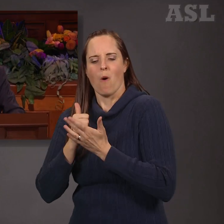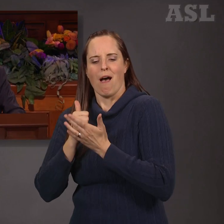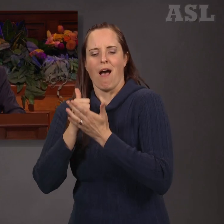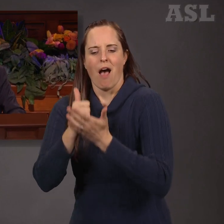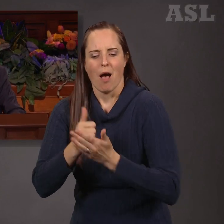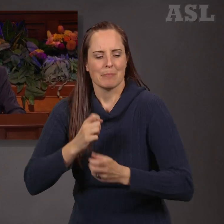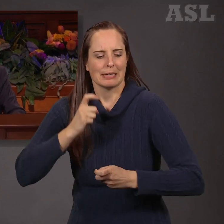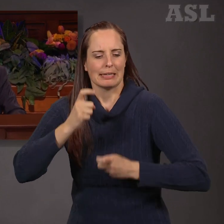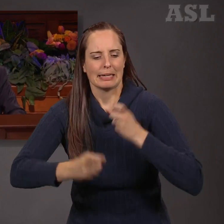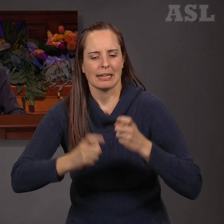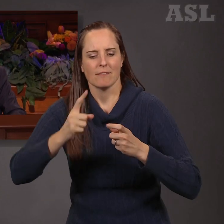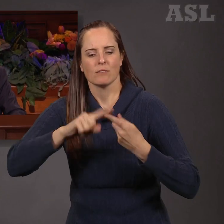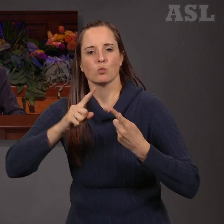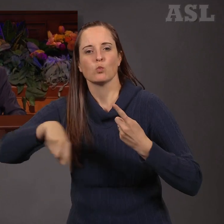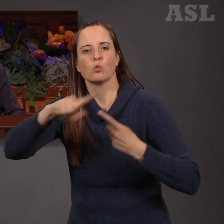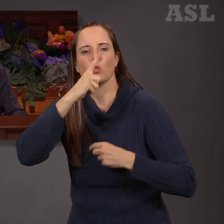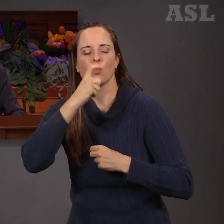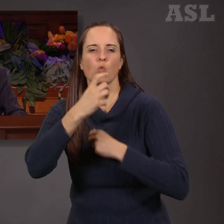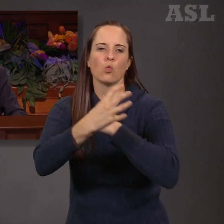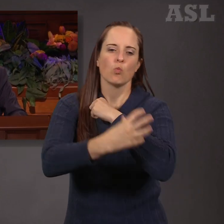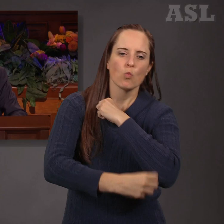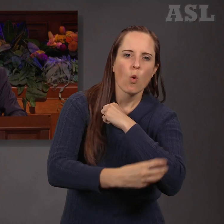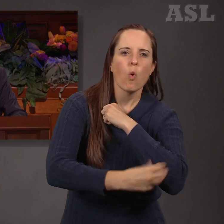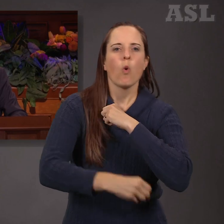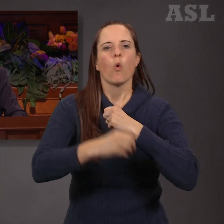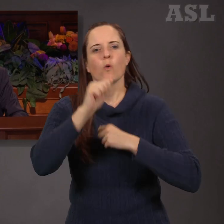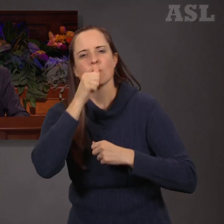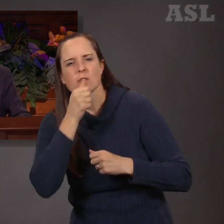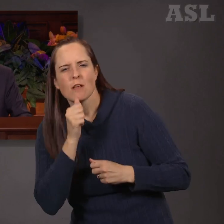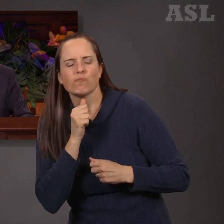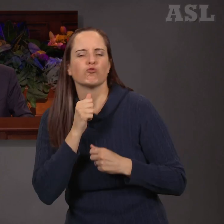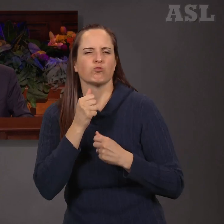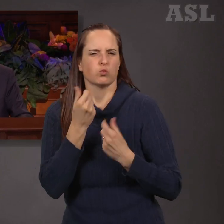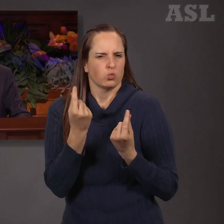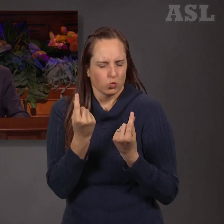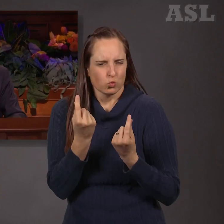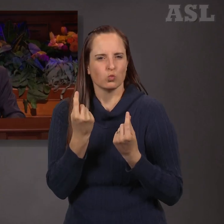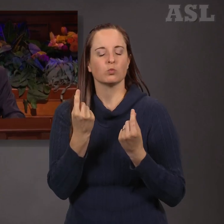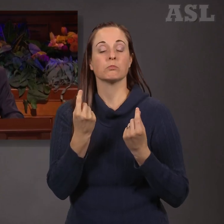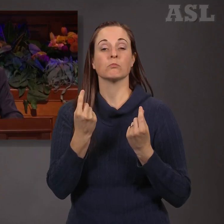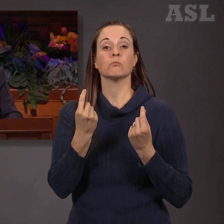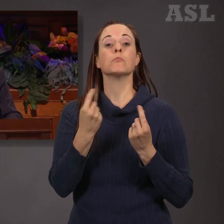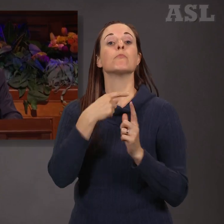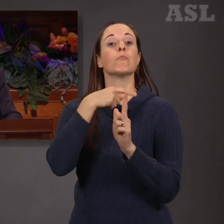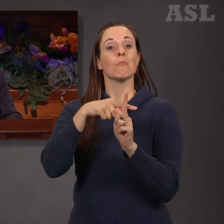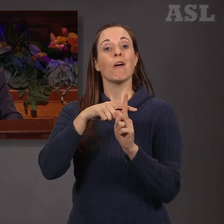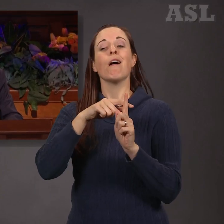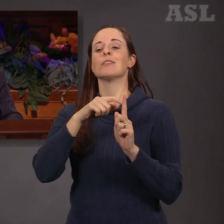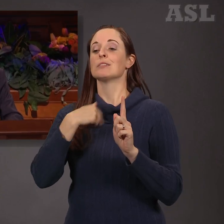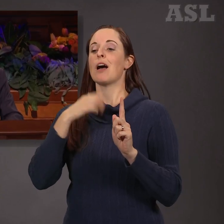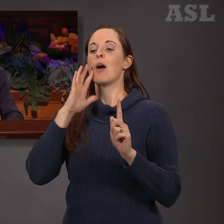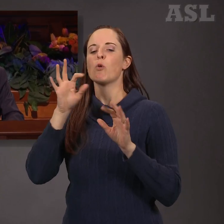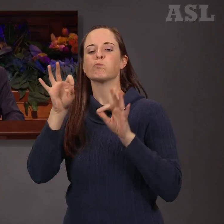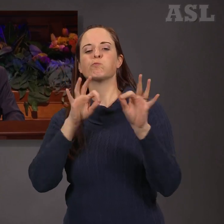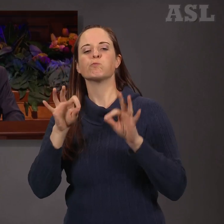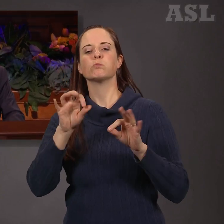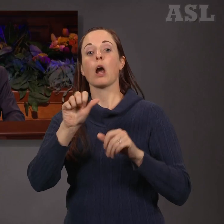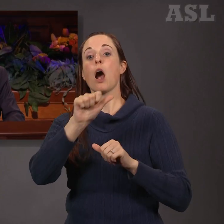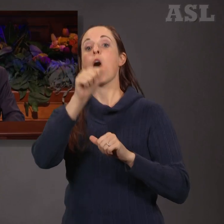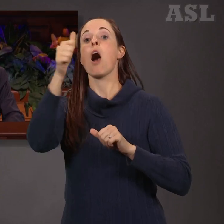and distressed. I will also speak of similar giving by other good people. Giving